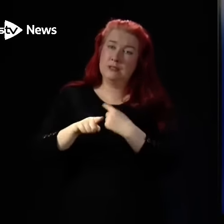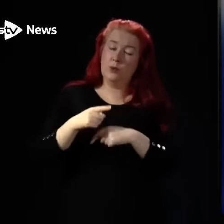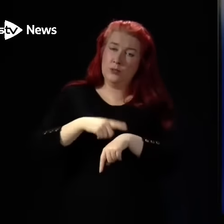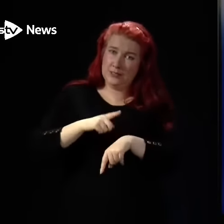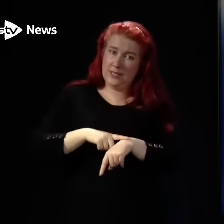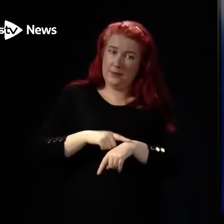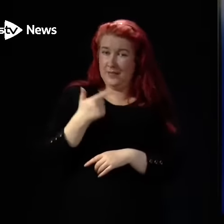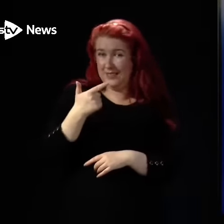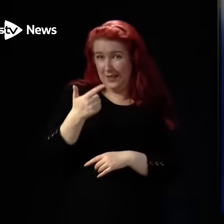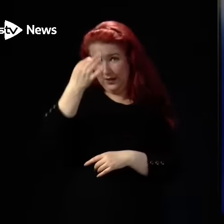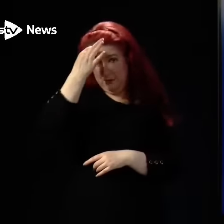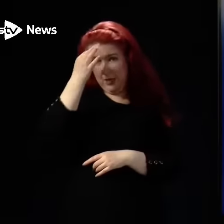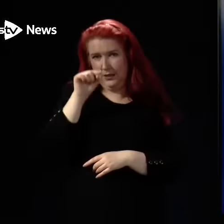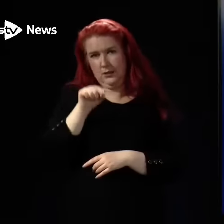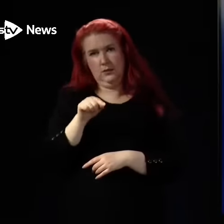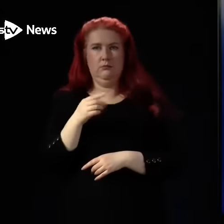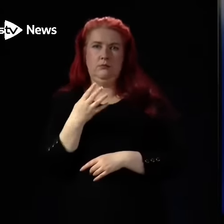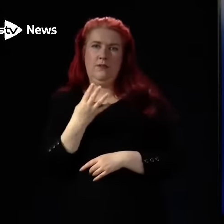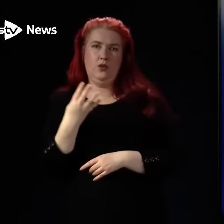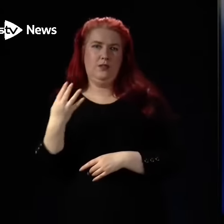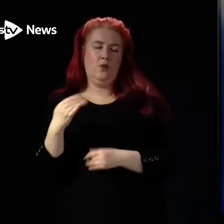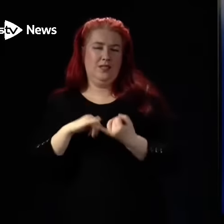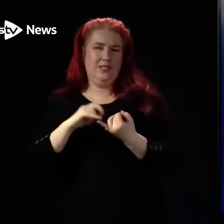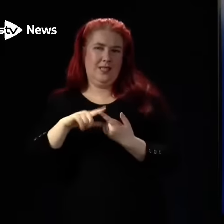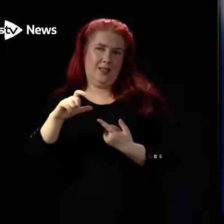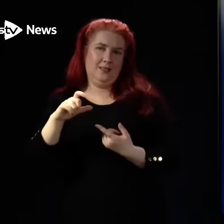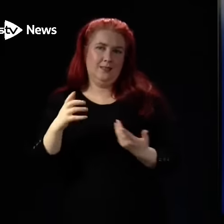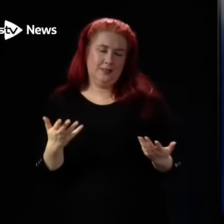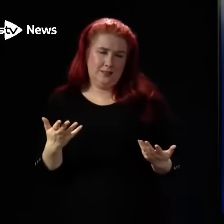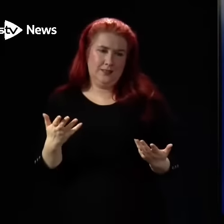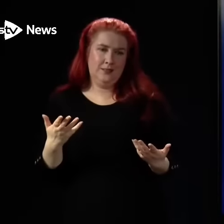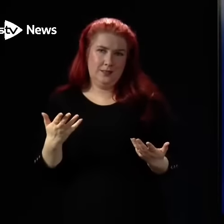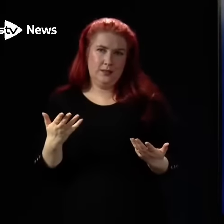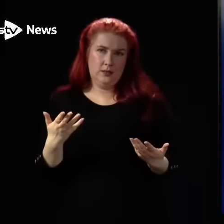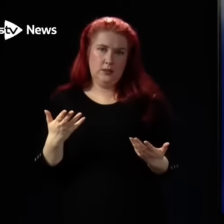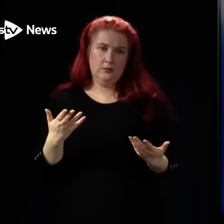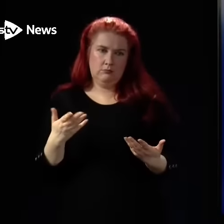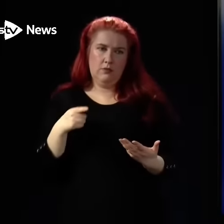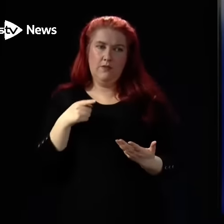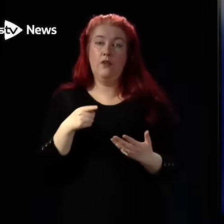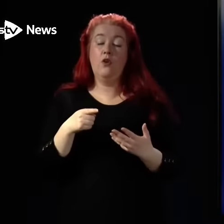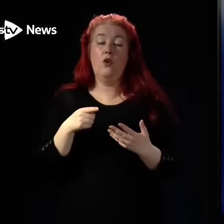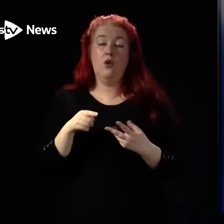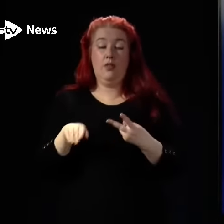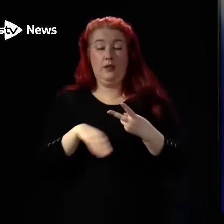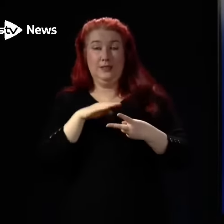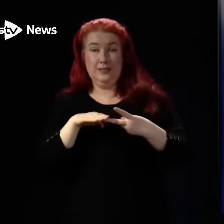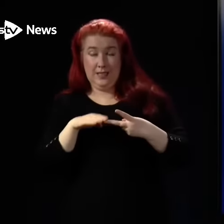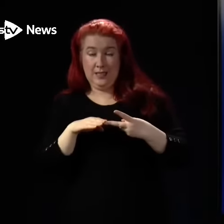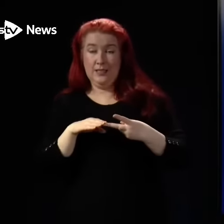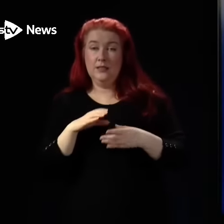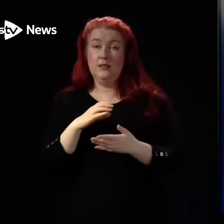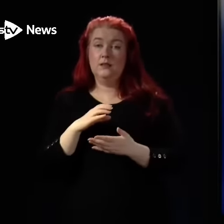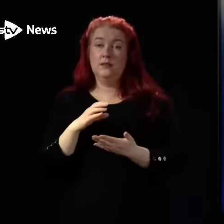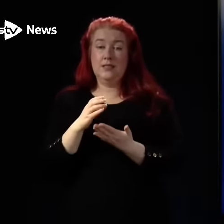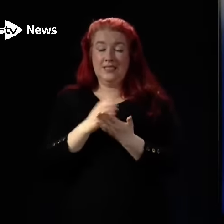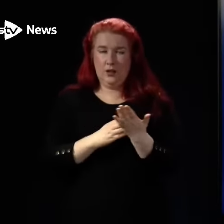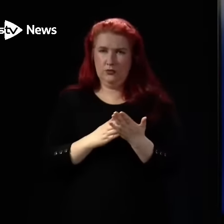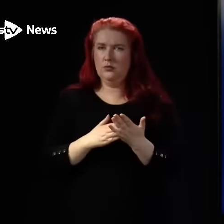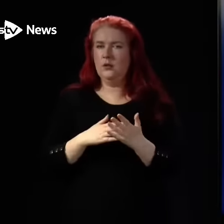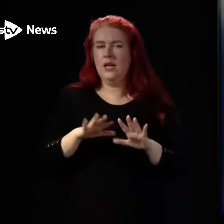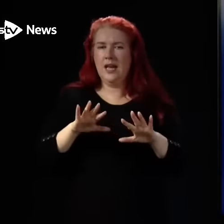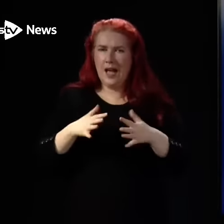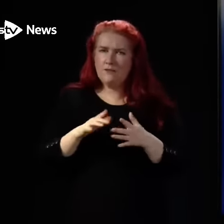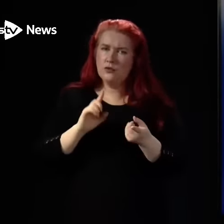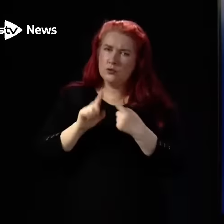service was 7 minutes 44 seconds. For the category below that median response time, 10 minutes